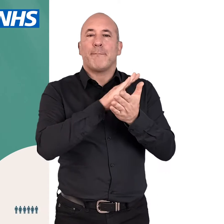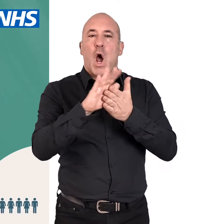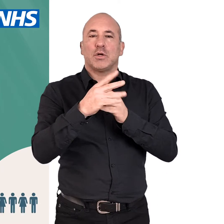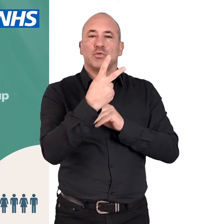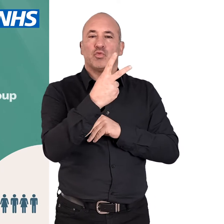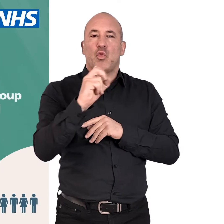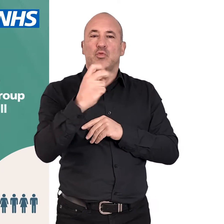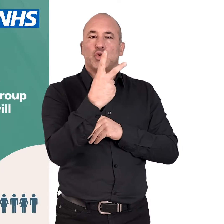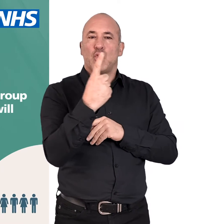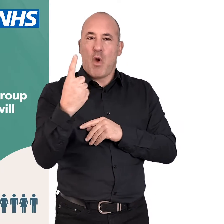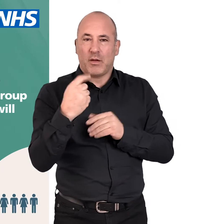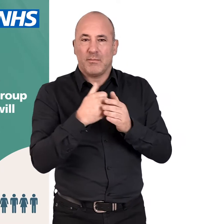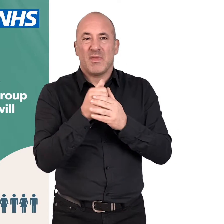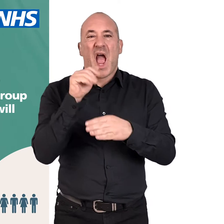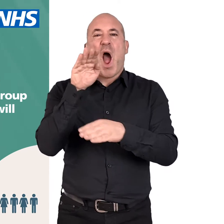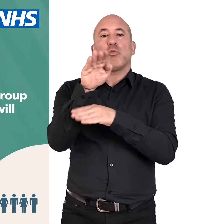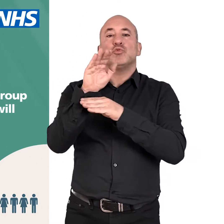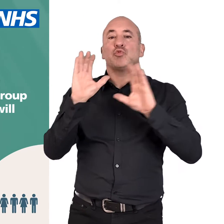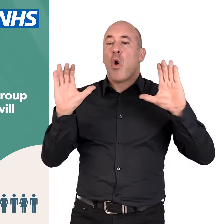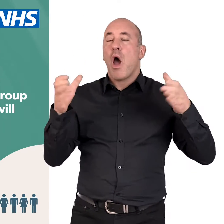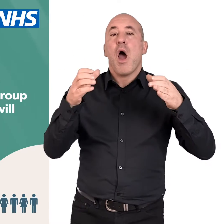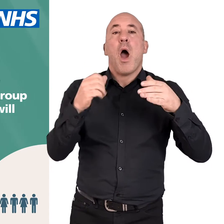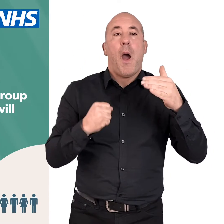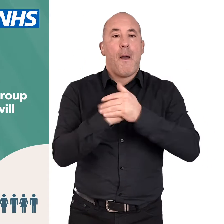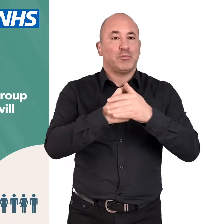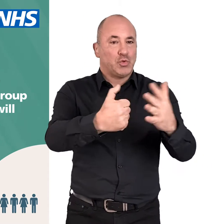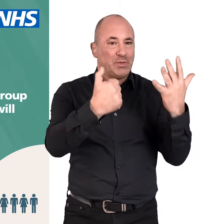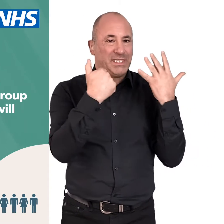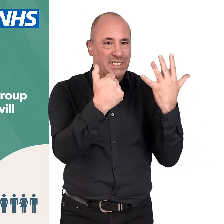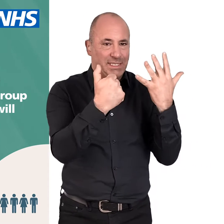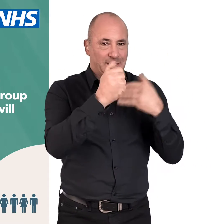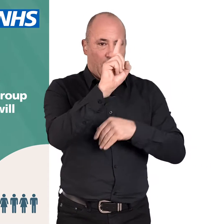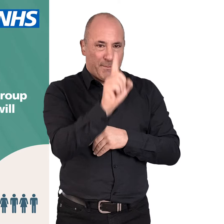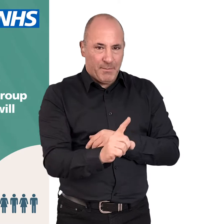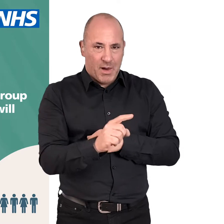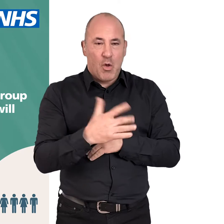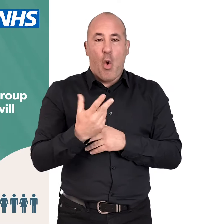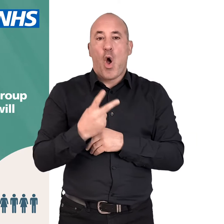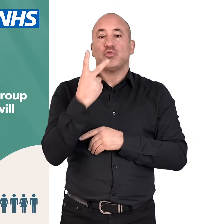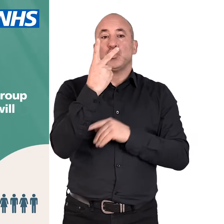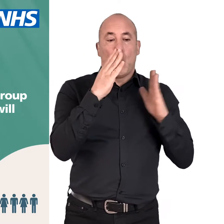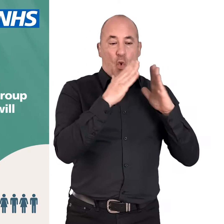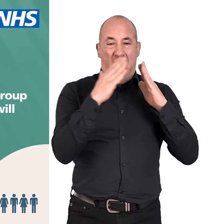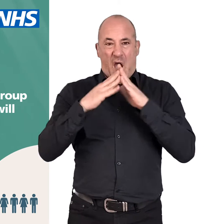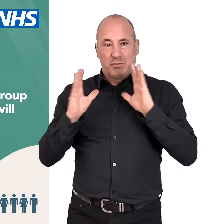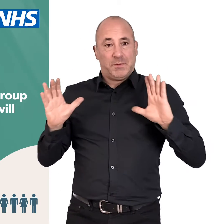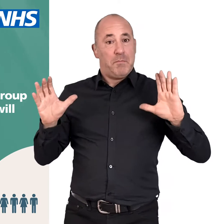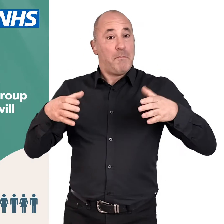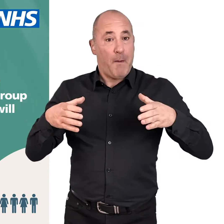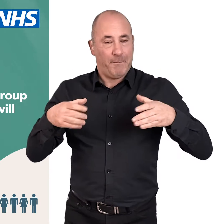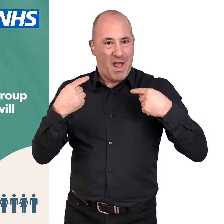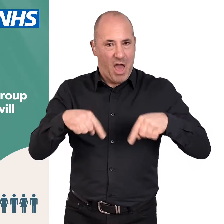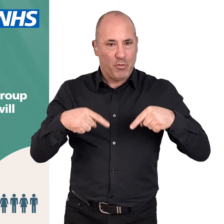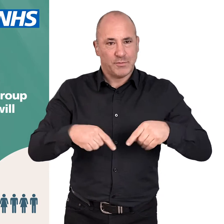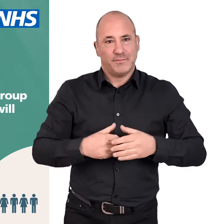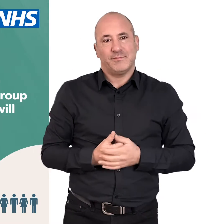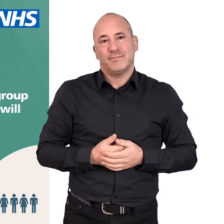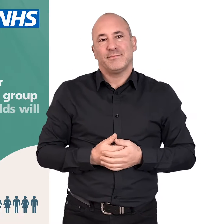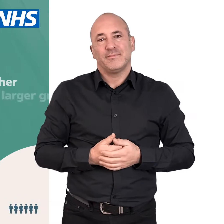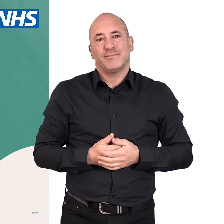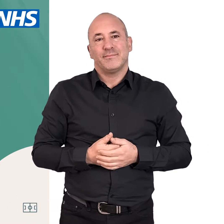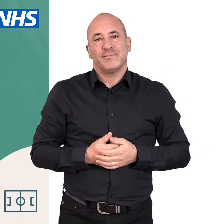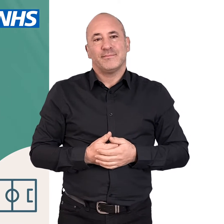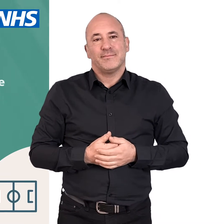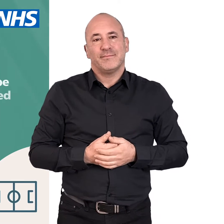2021, outdoor gatherings of either up to six people or a larger group from up to two households will be allowed.